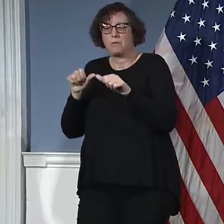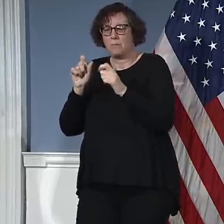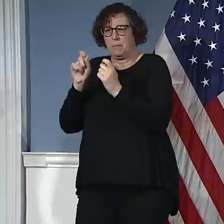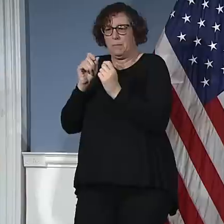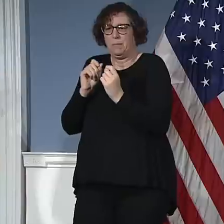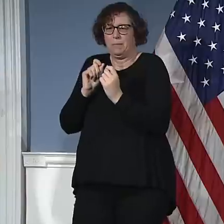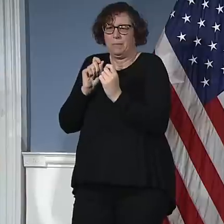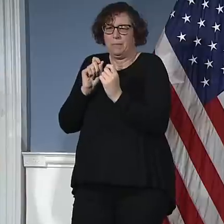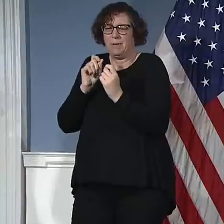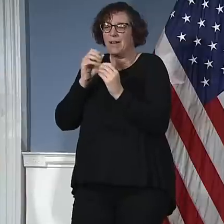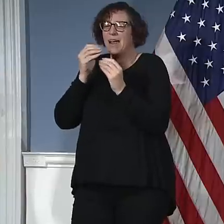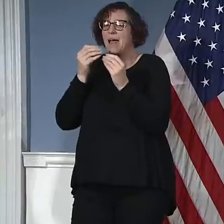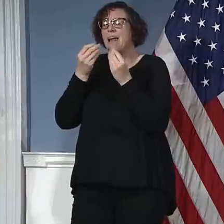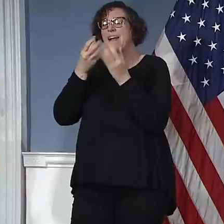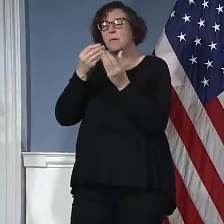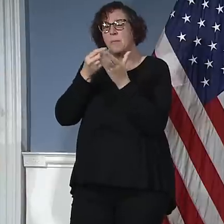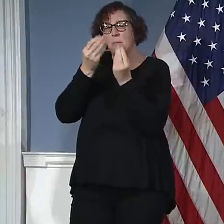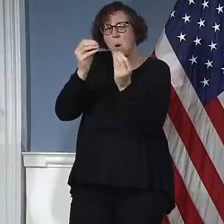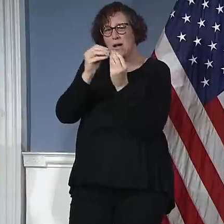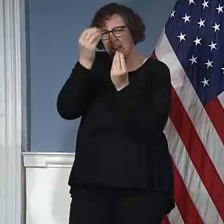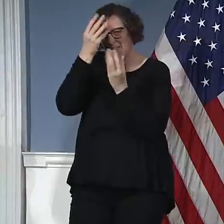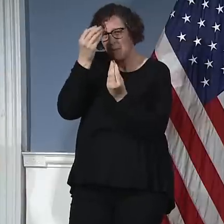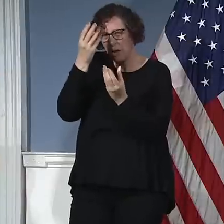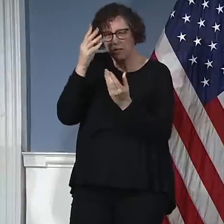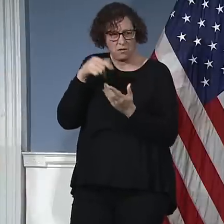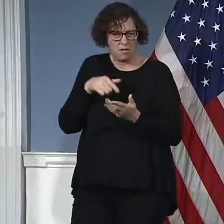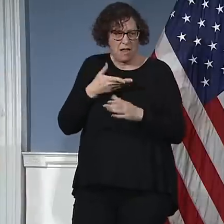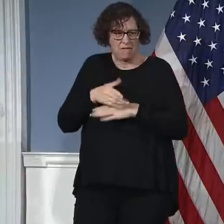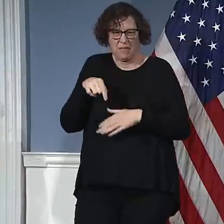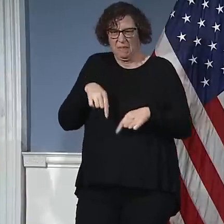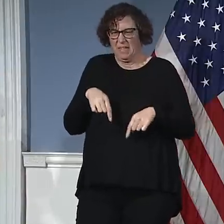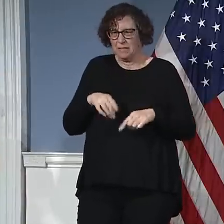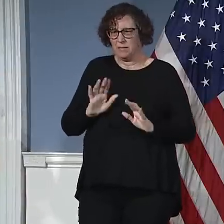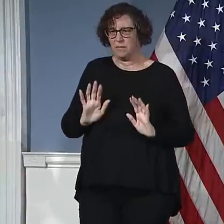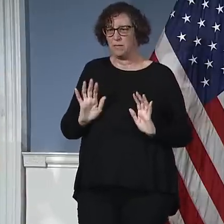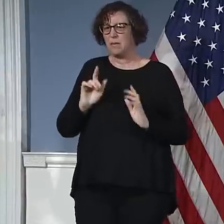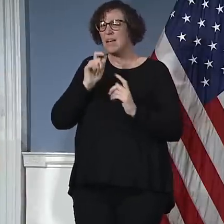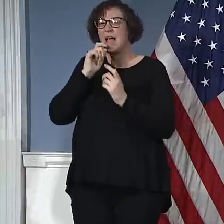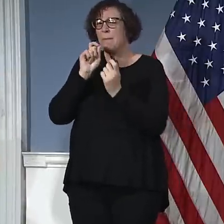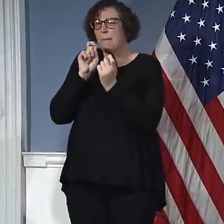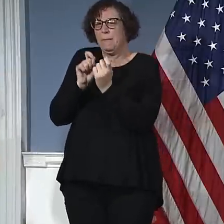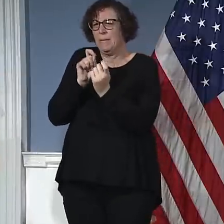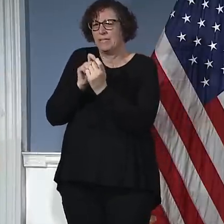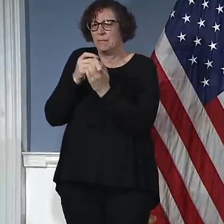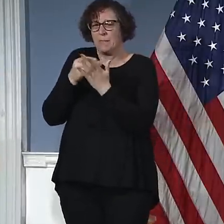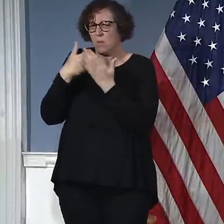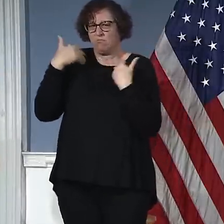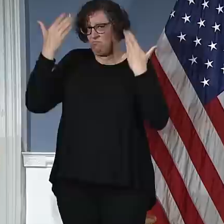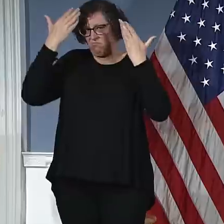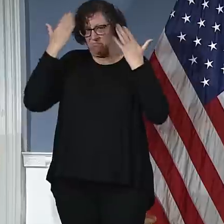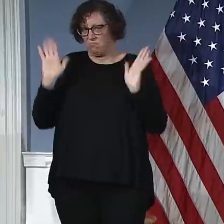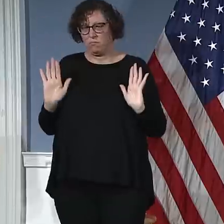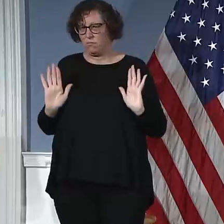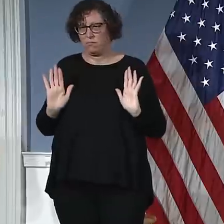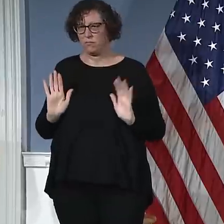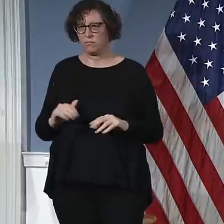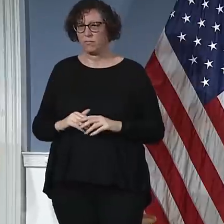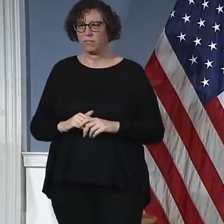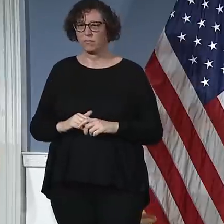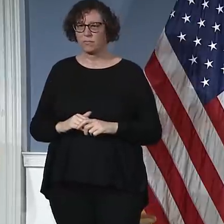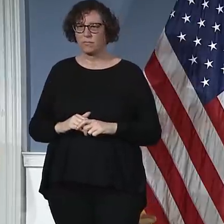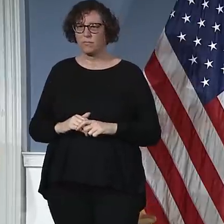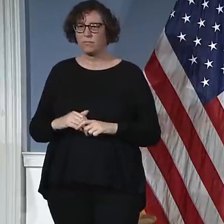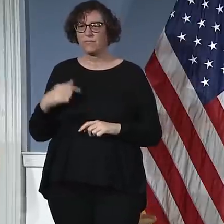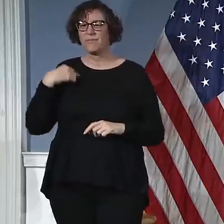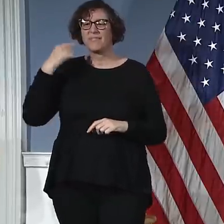I think it was back on Friday, I was giving details about when money would flow. My memory served some of it already, some of it by the end of the week